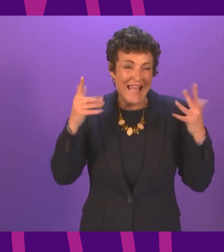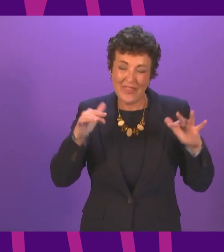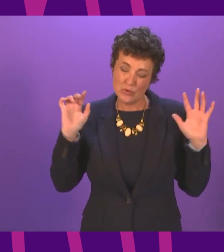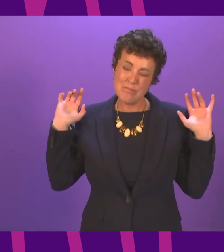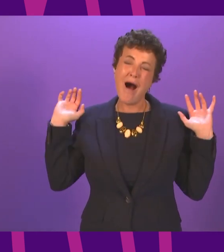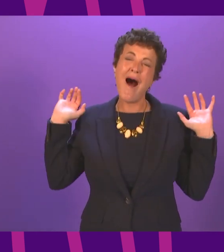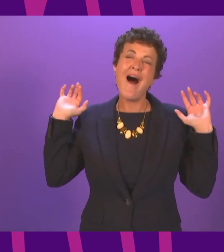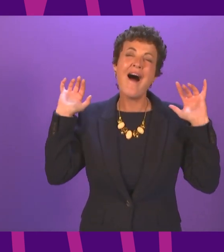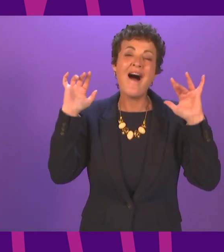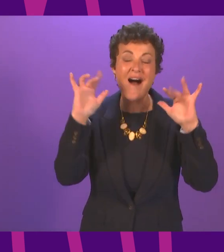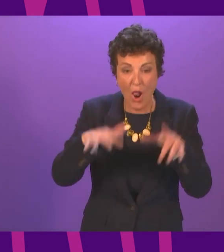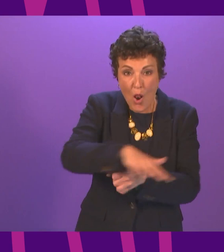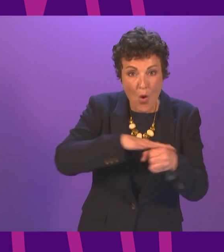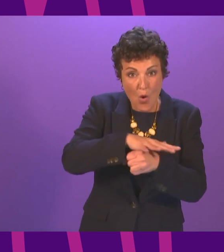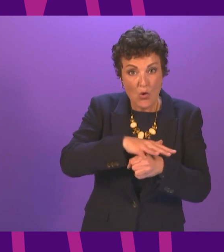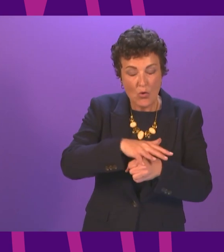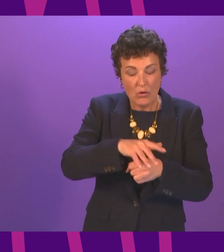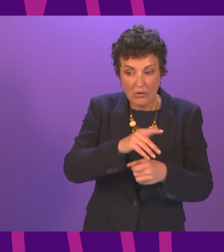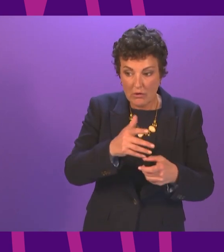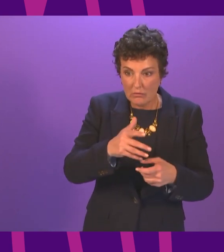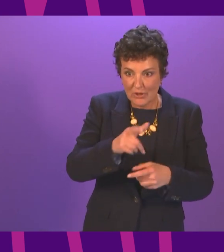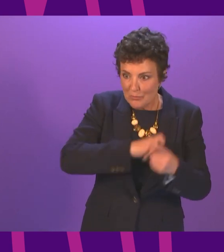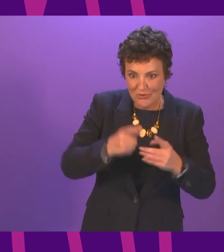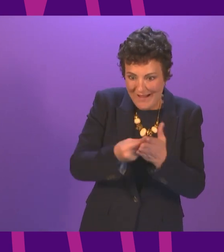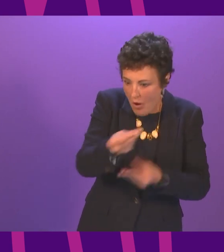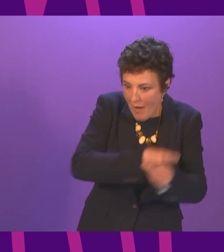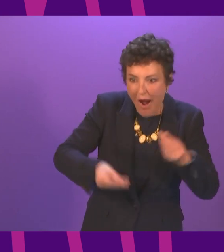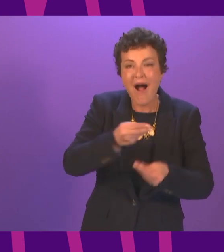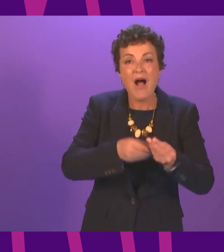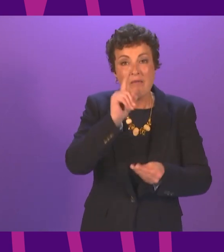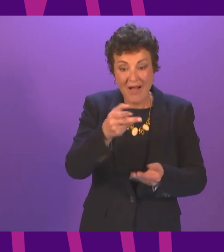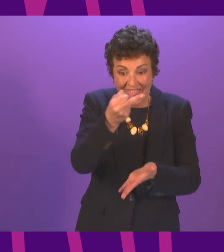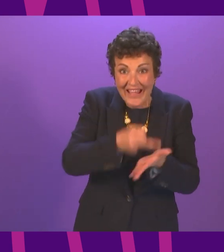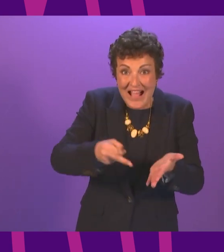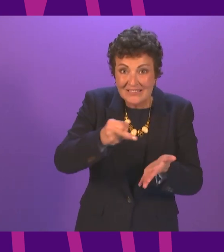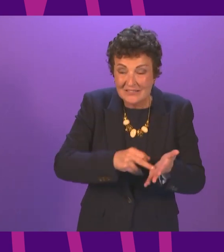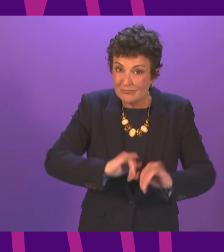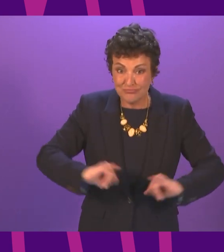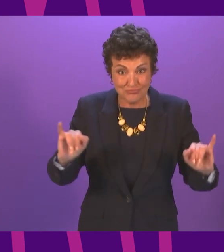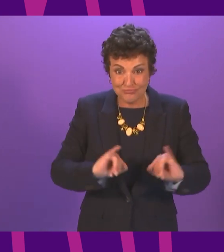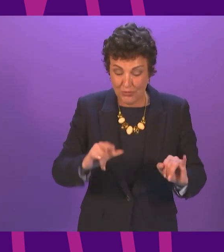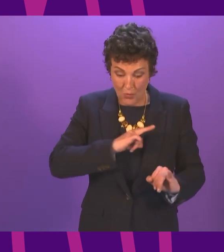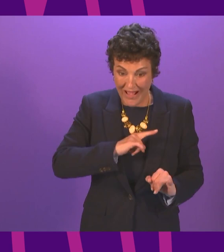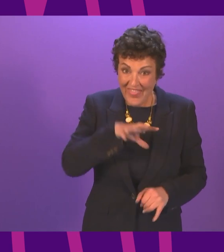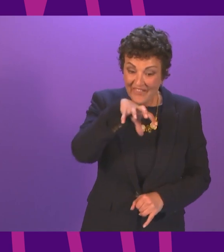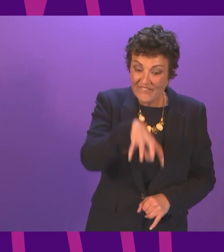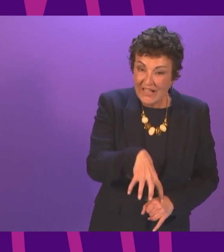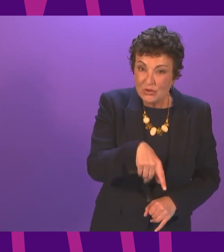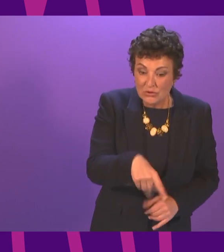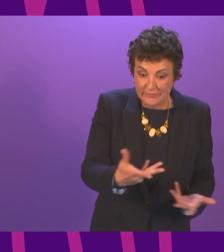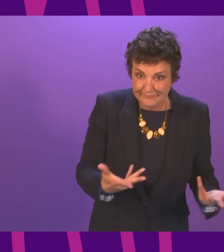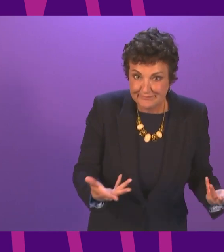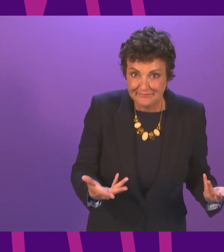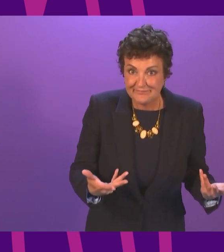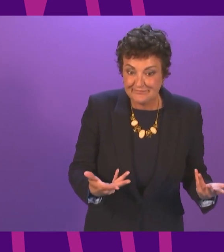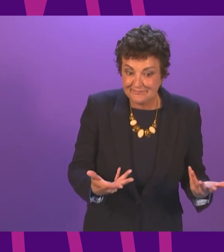to local communities. And the cancellation of them is devastating, both for the events venues themselves and has a huge negative knock-on